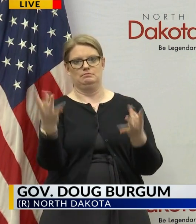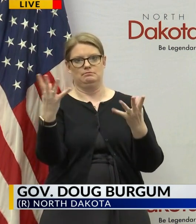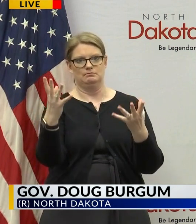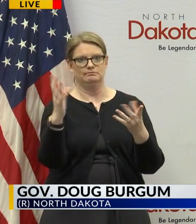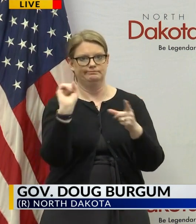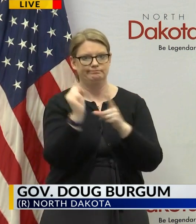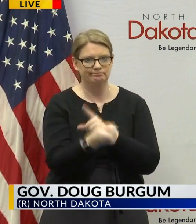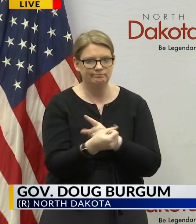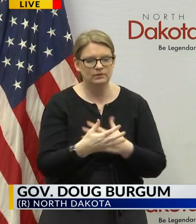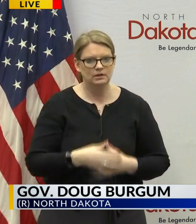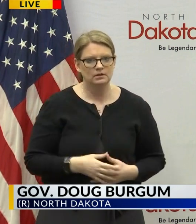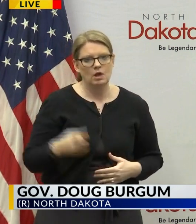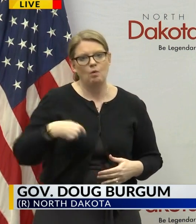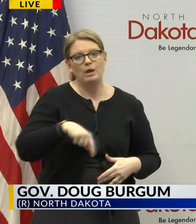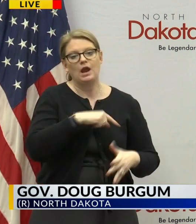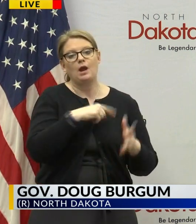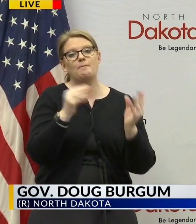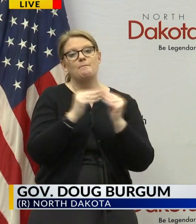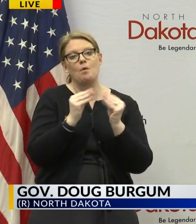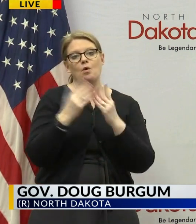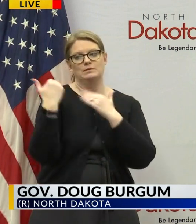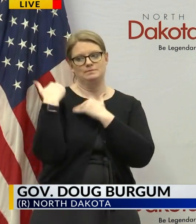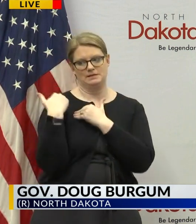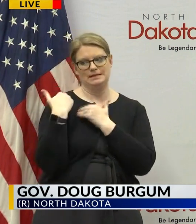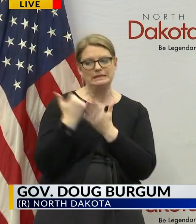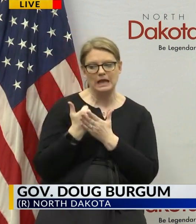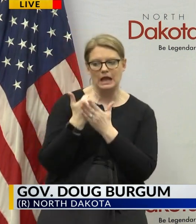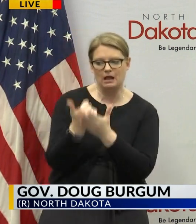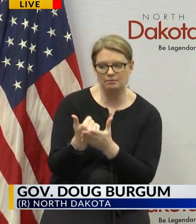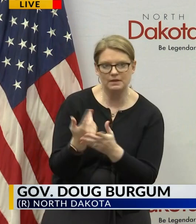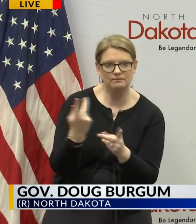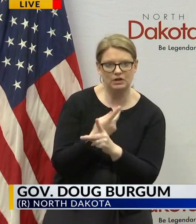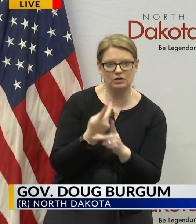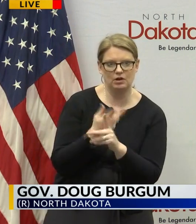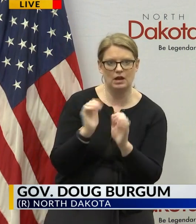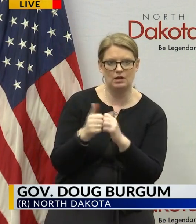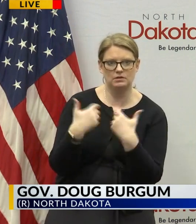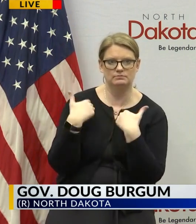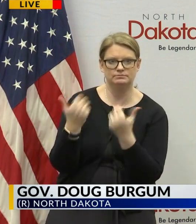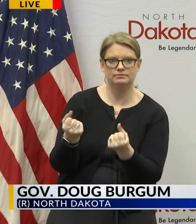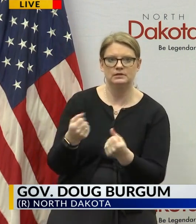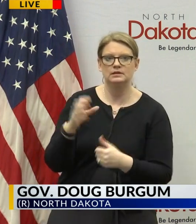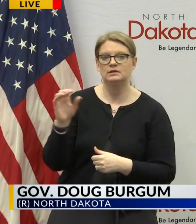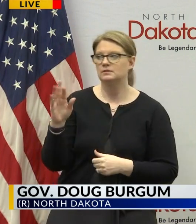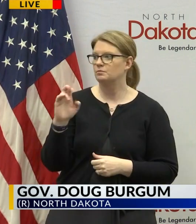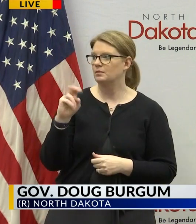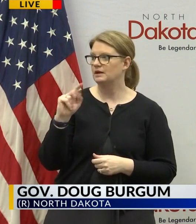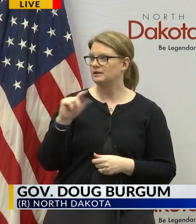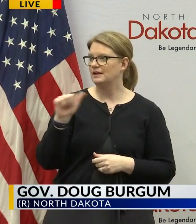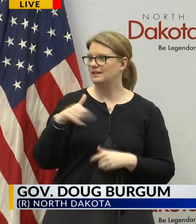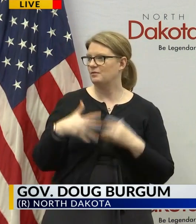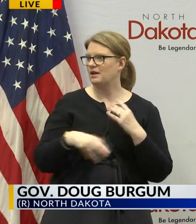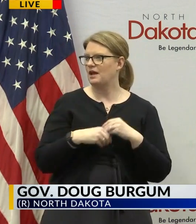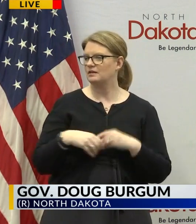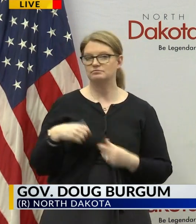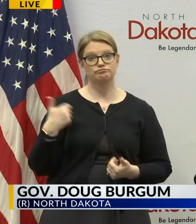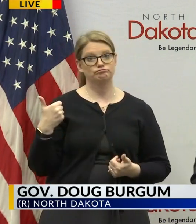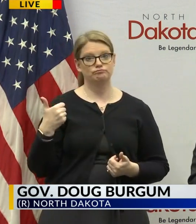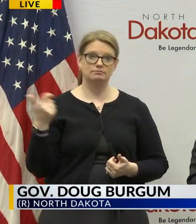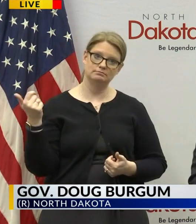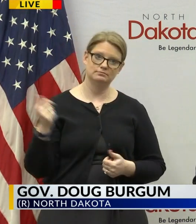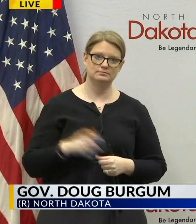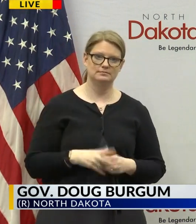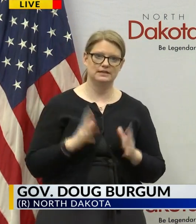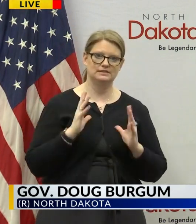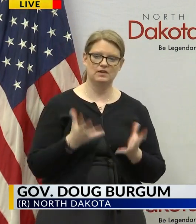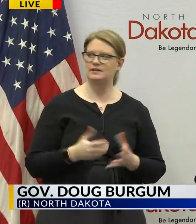under more responsibility to find ways to help them on the back side brent anything you want to add to that or thumbs up from